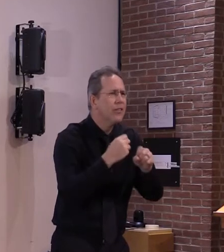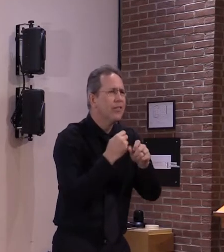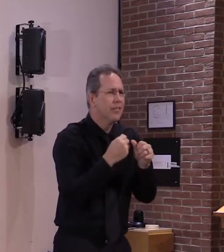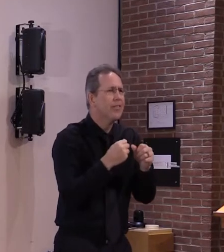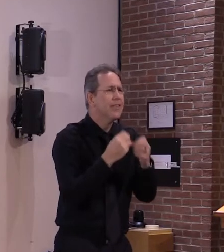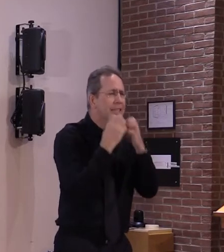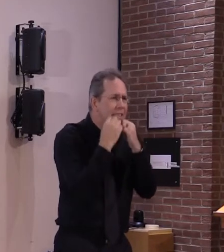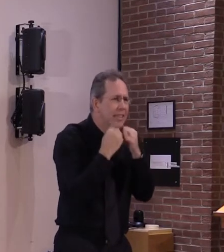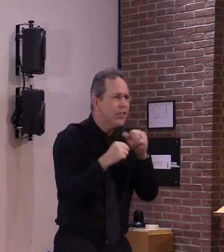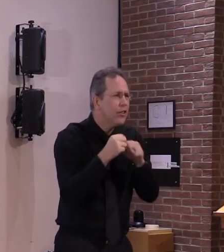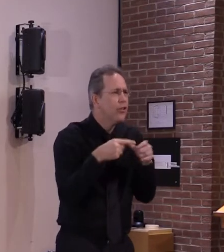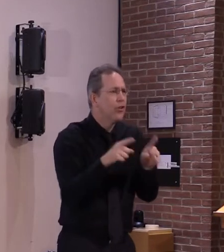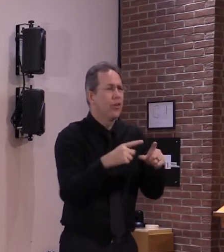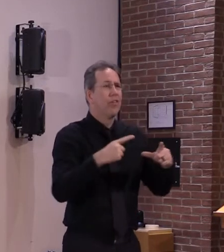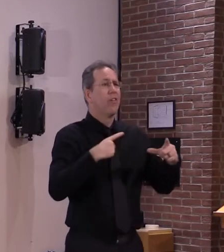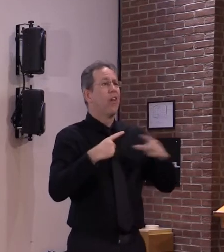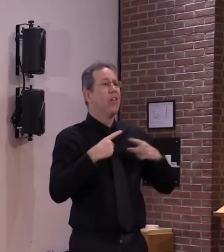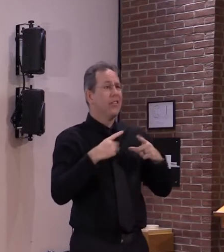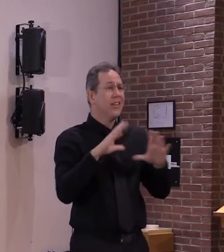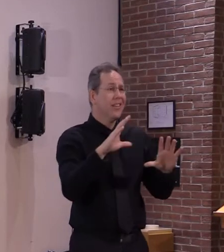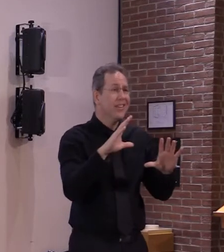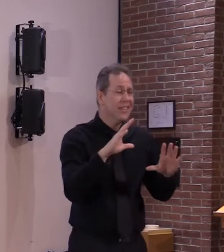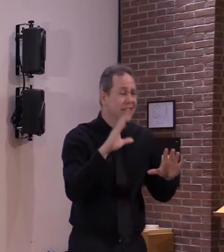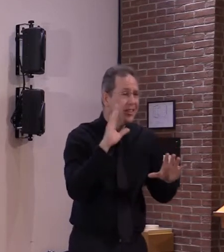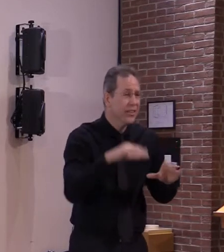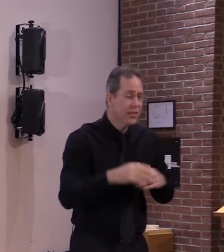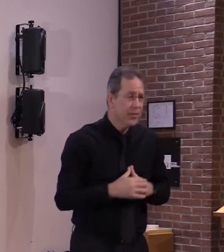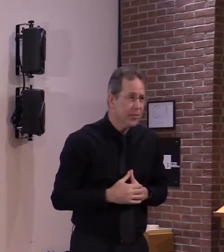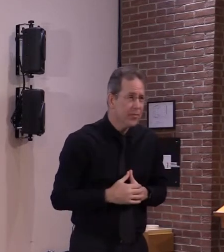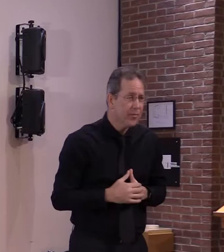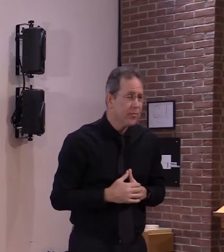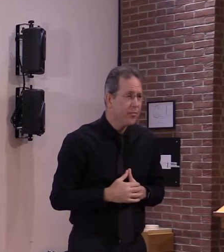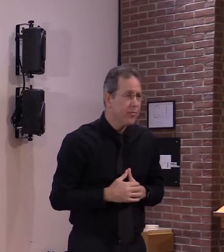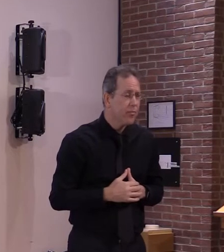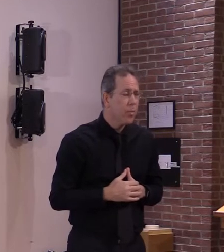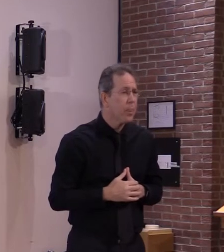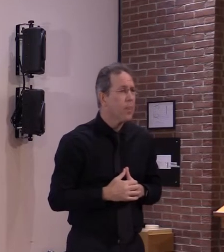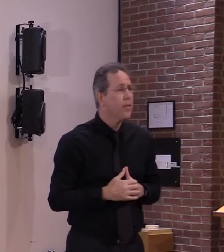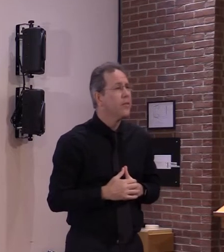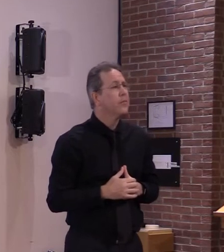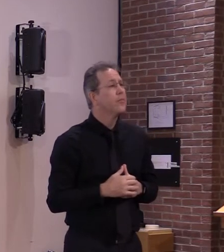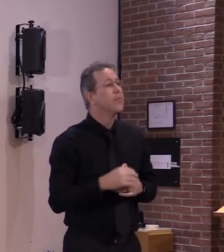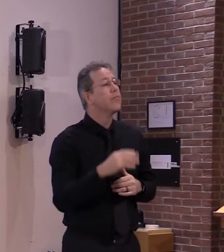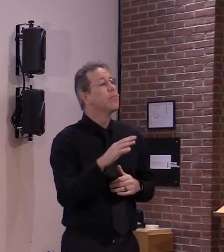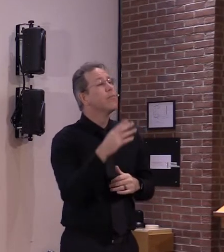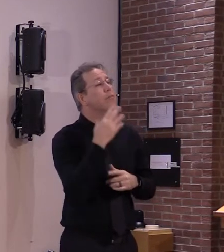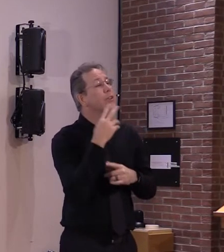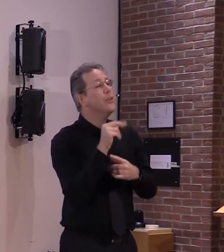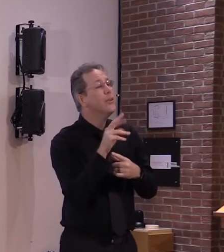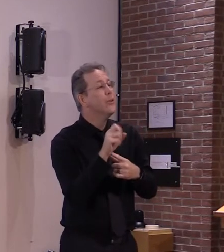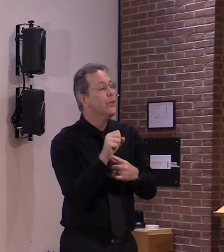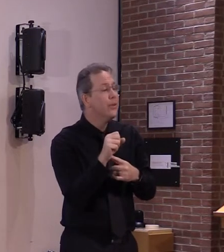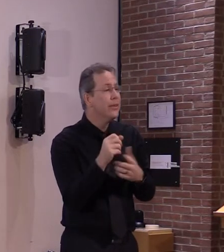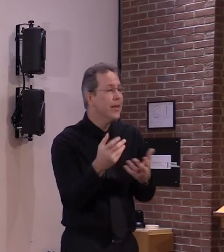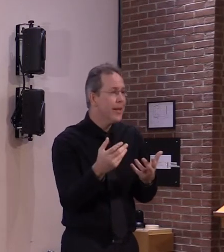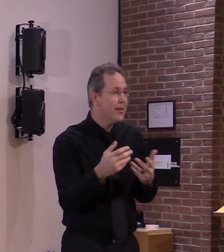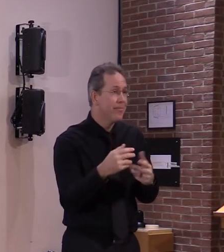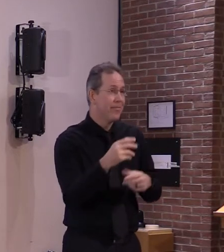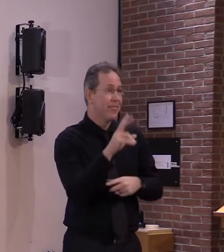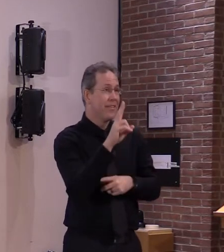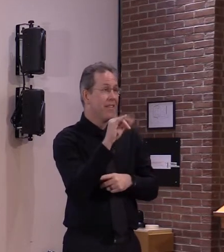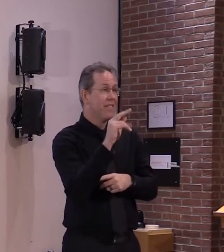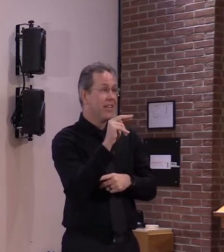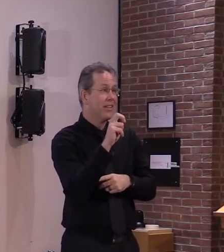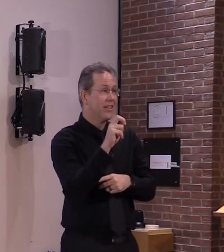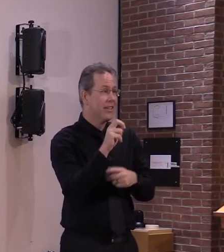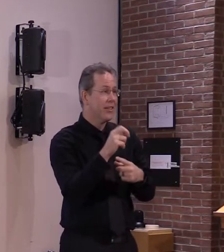operation warp speed clearly lived up to its name because we now have a vaccine developed in an